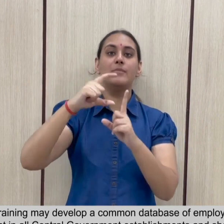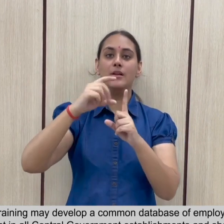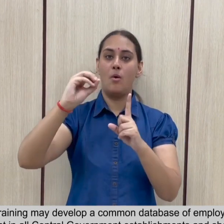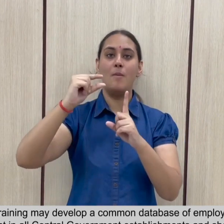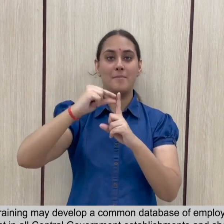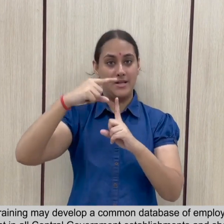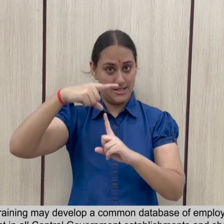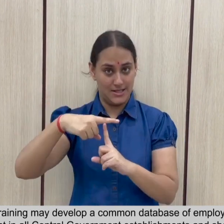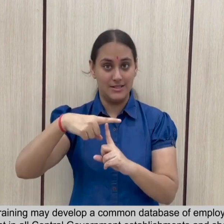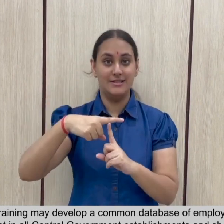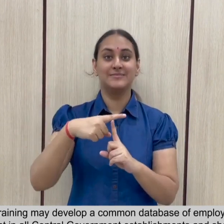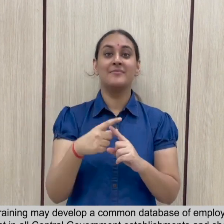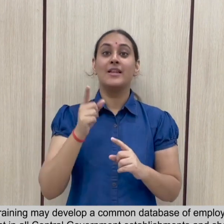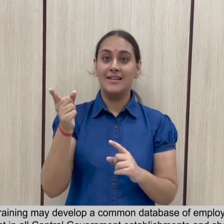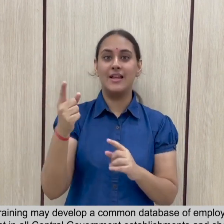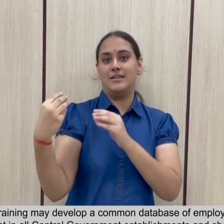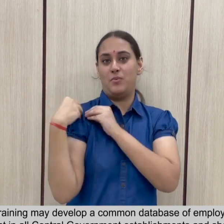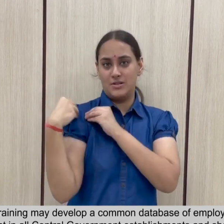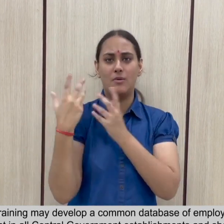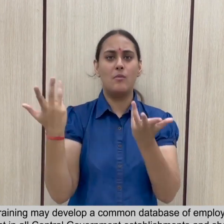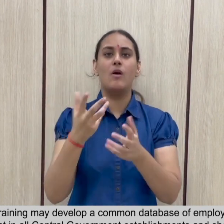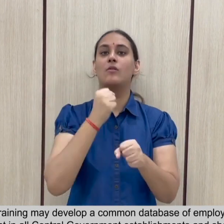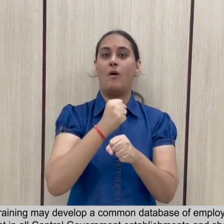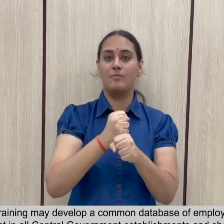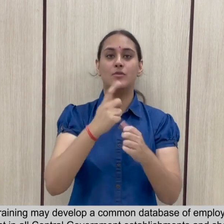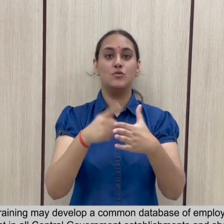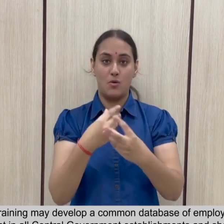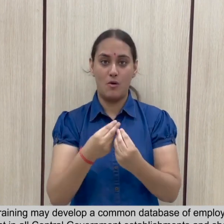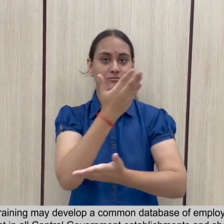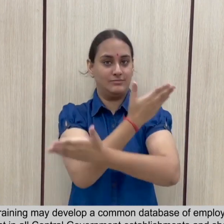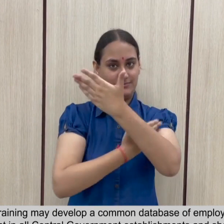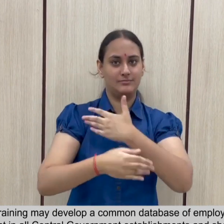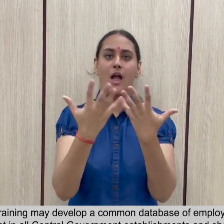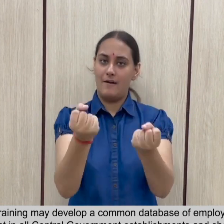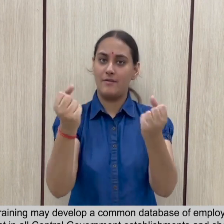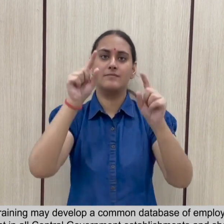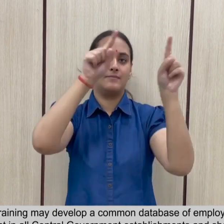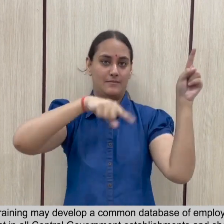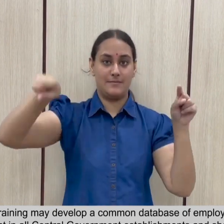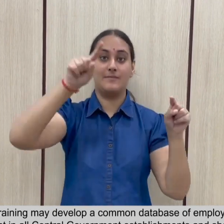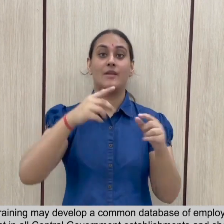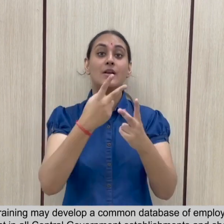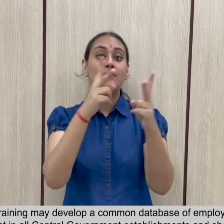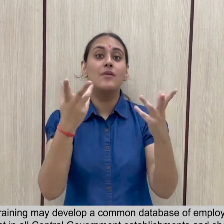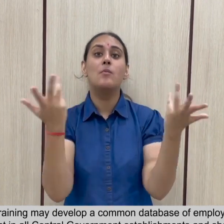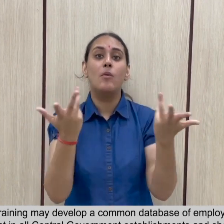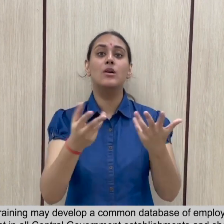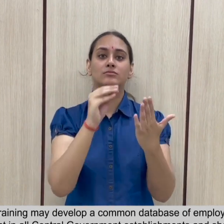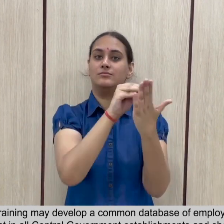.5 of Personnel and Training may develop a common database of employees with disabilities and their year-wise recruitment in all central